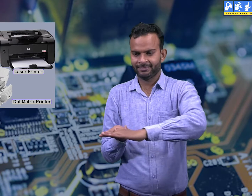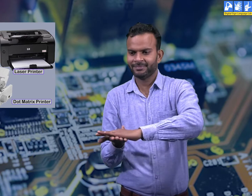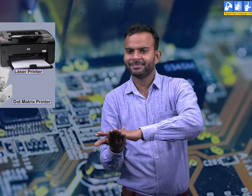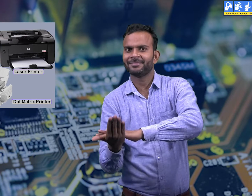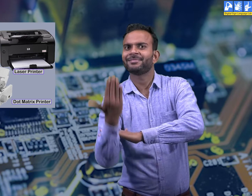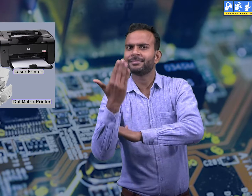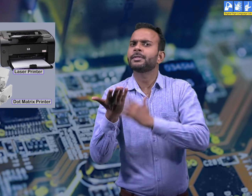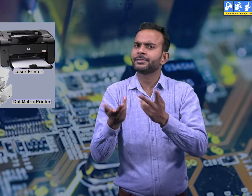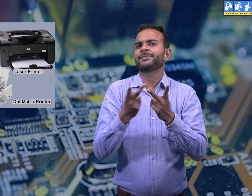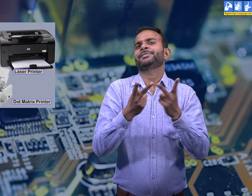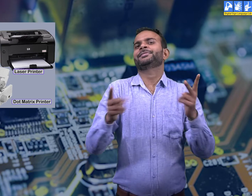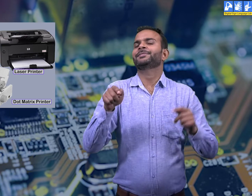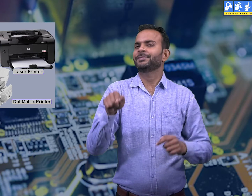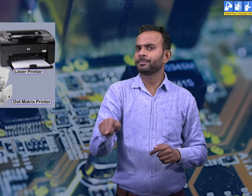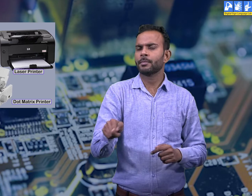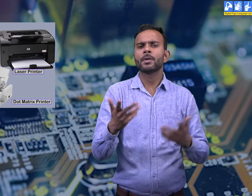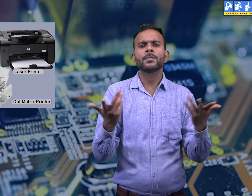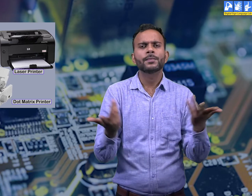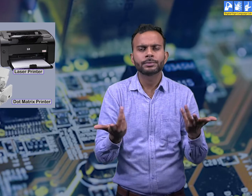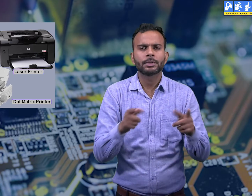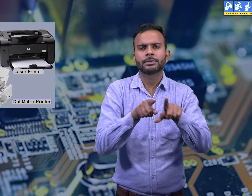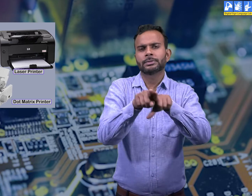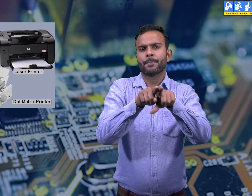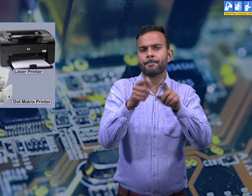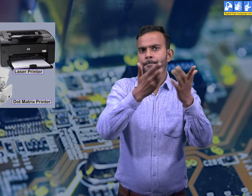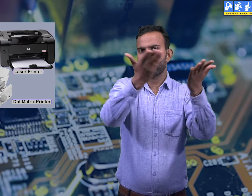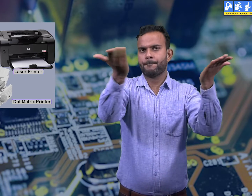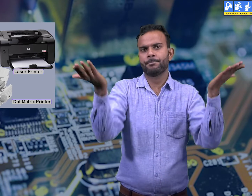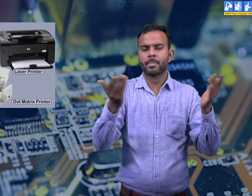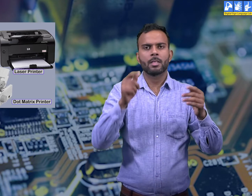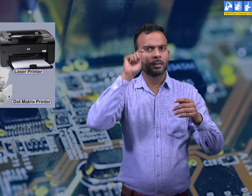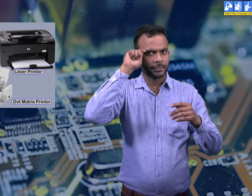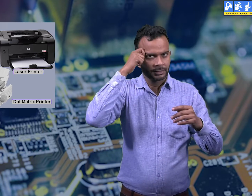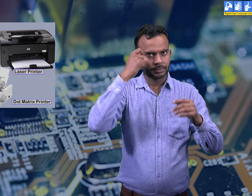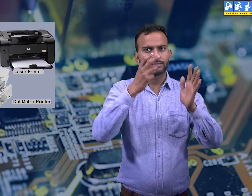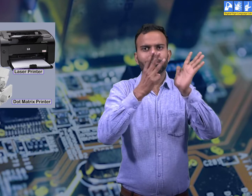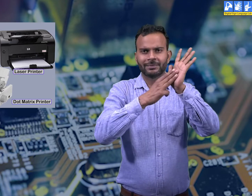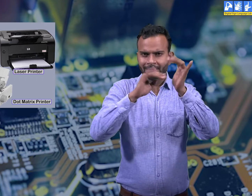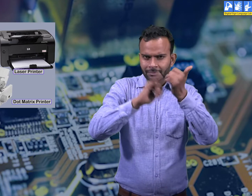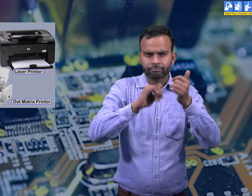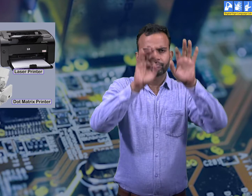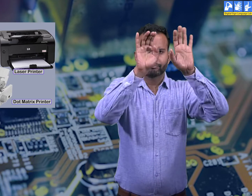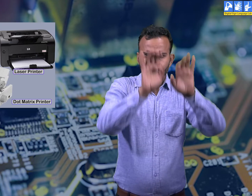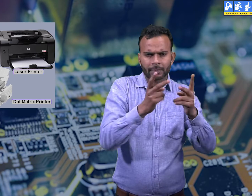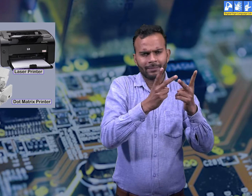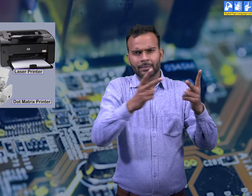There are various printers available according to the